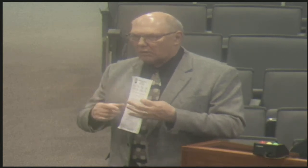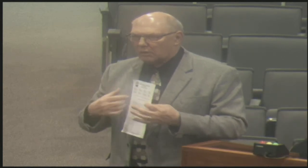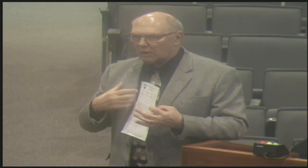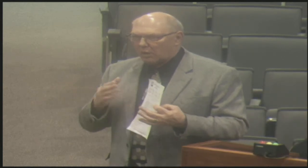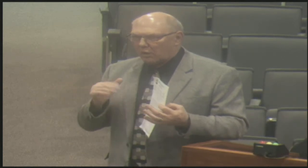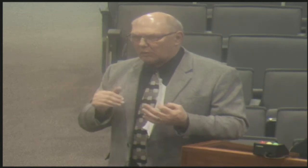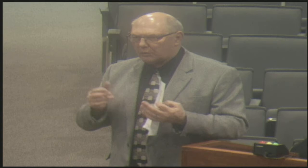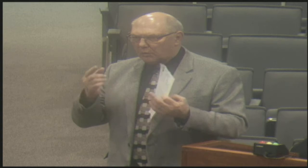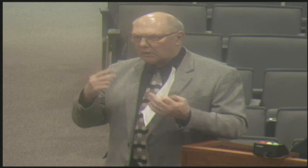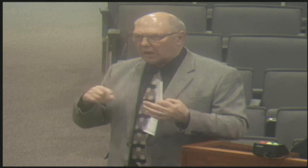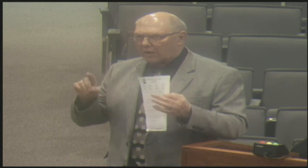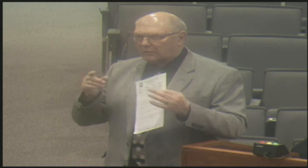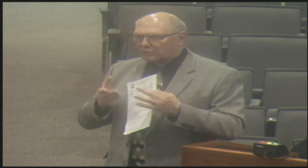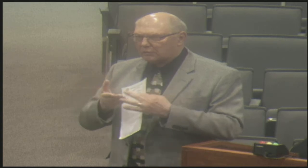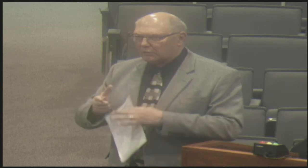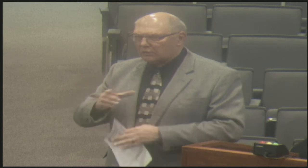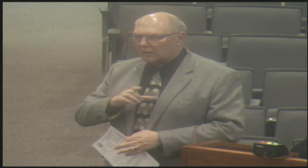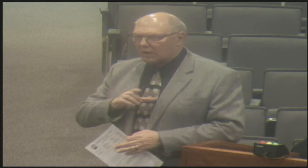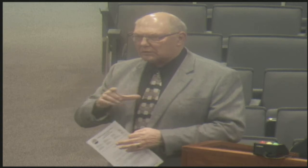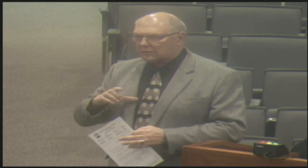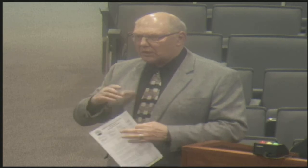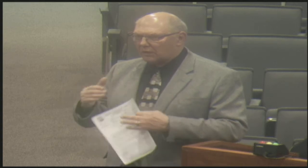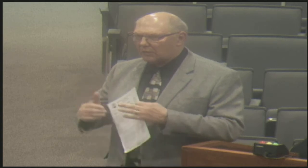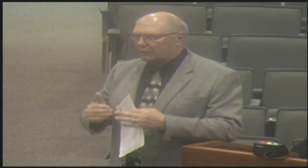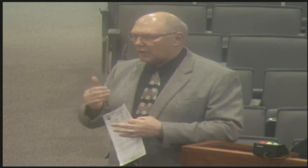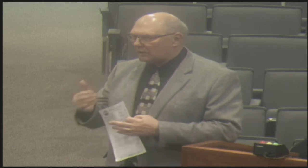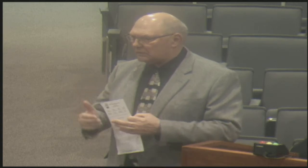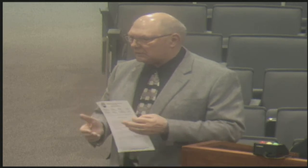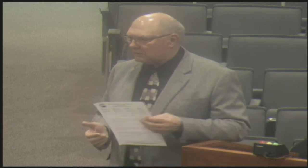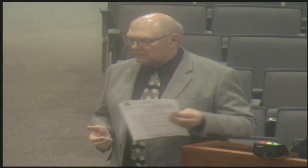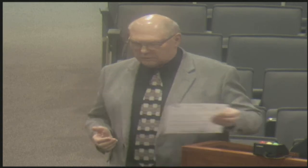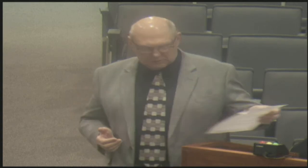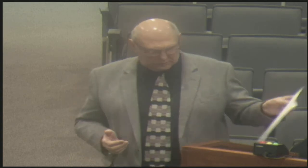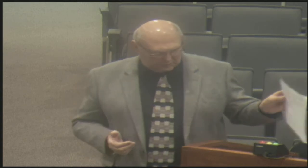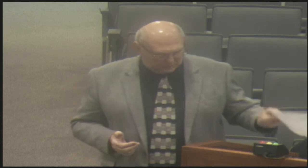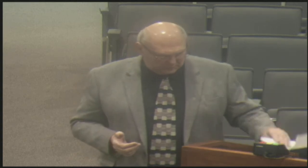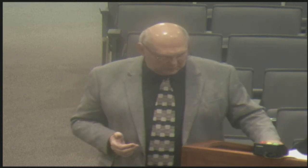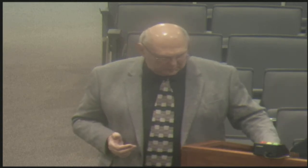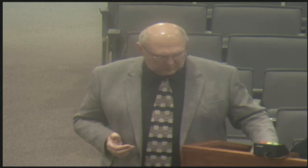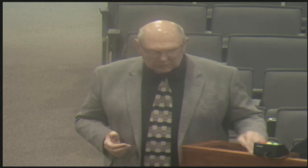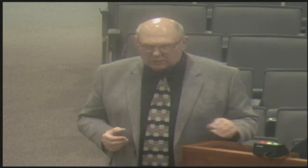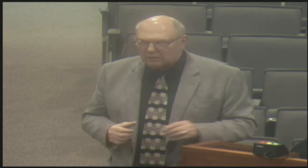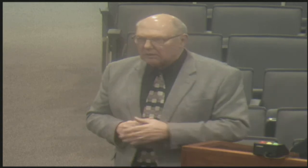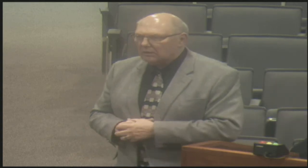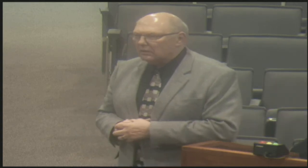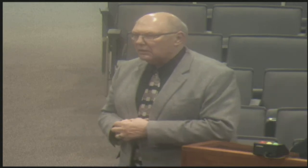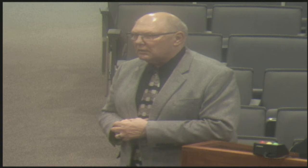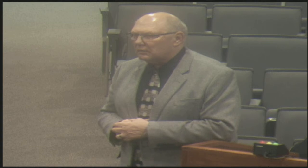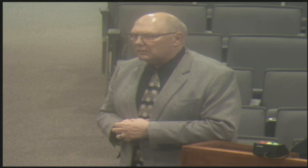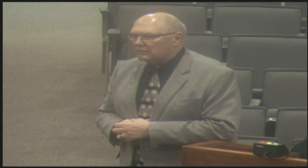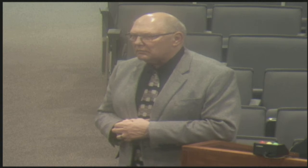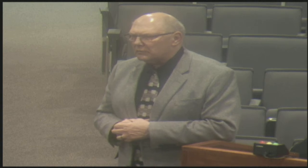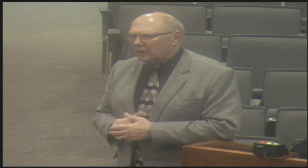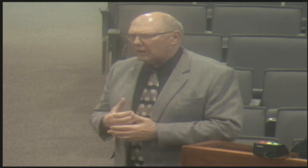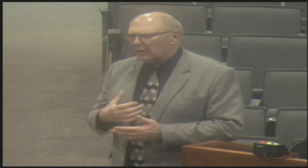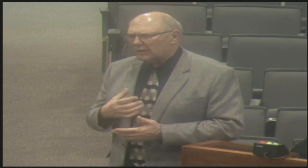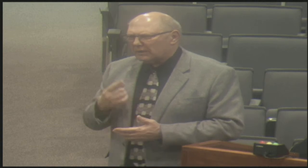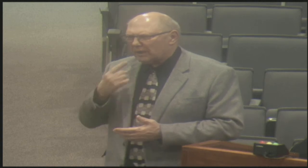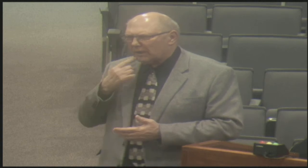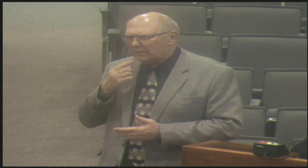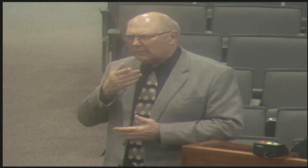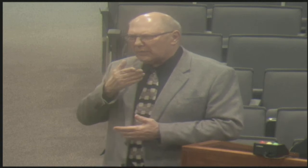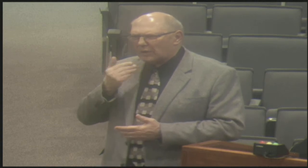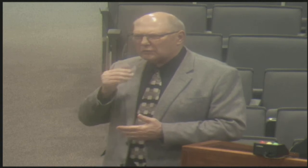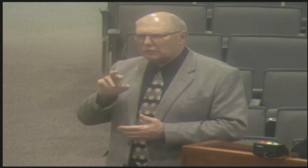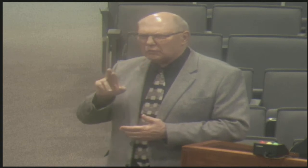from the Nebraska Association for the Deaf, which basically encompasses all the different things that we're hoping to accomplish in